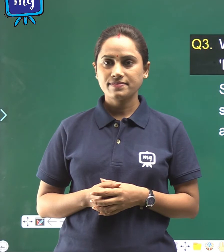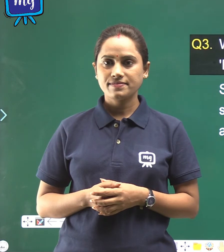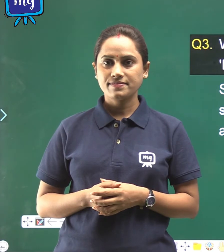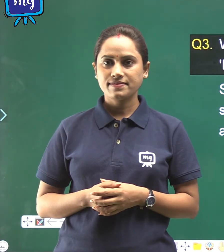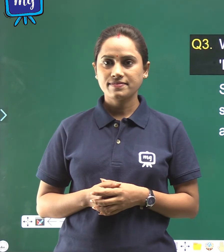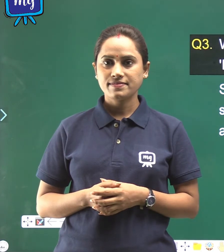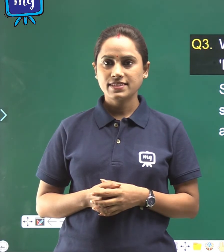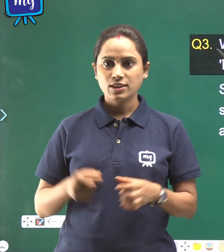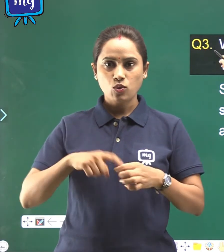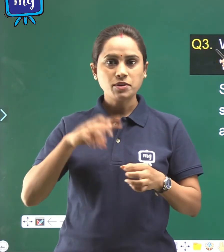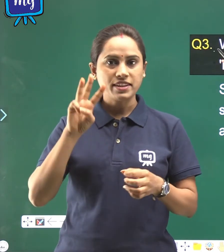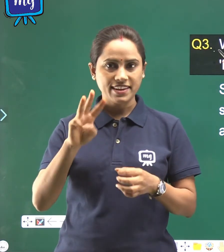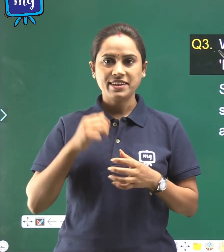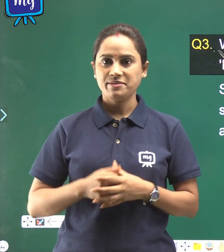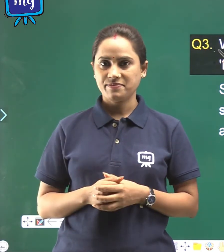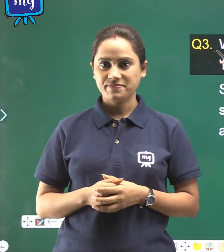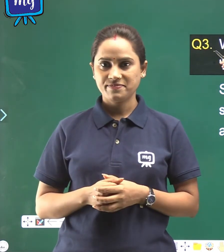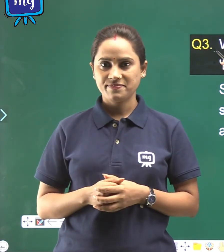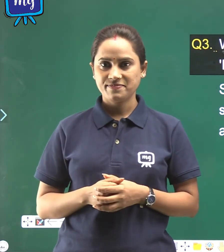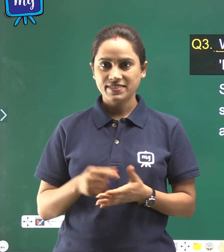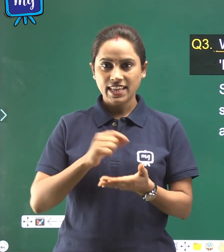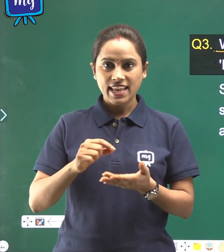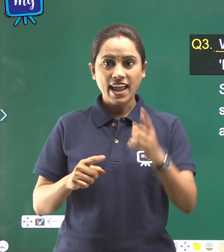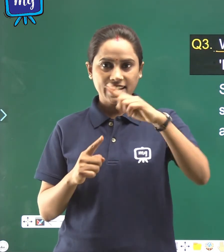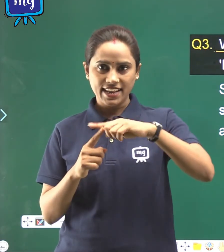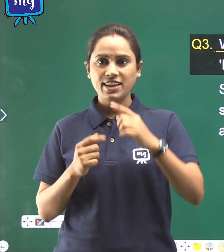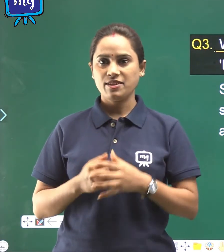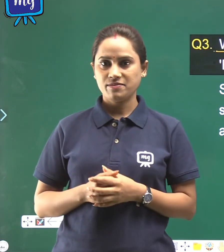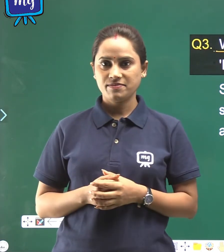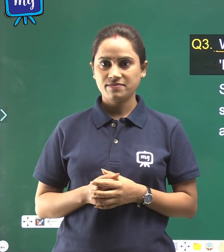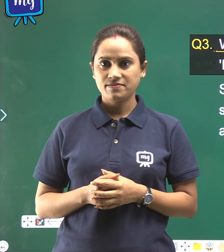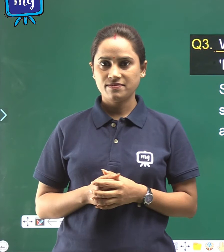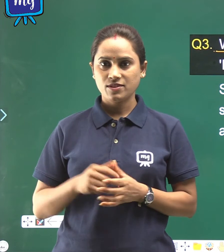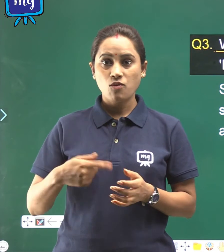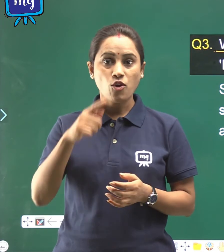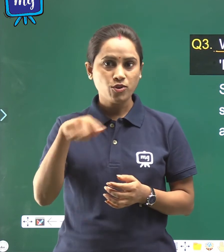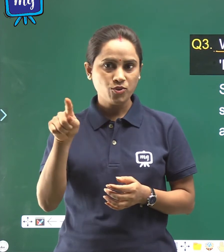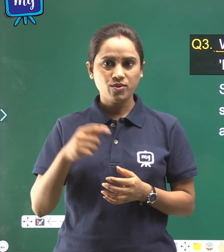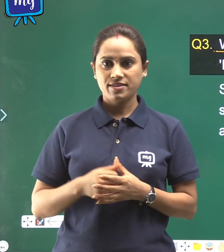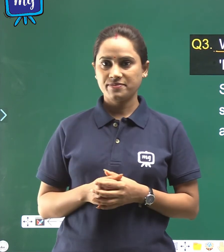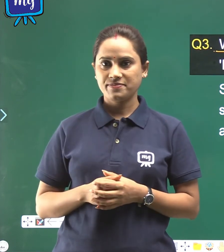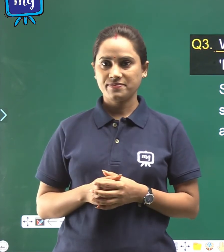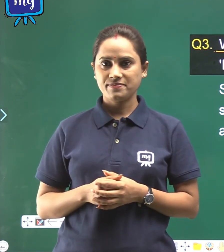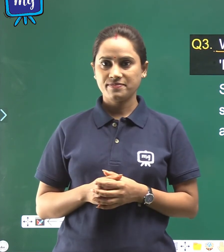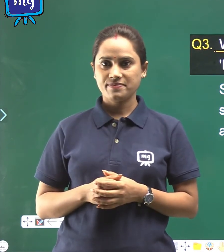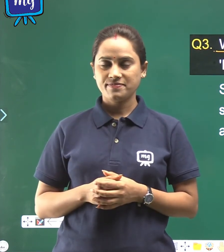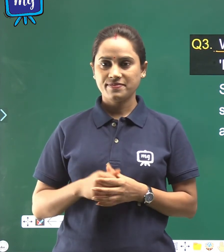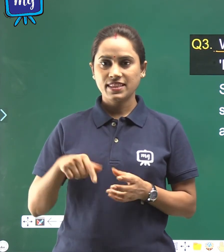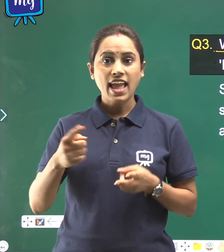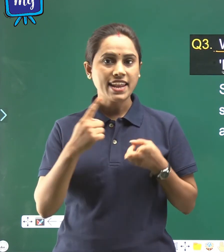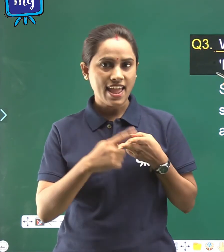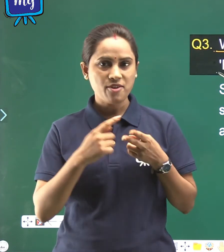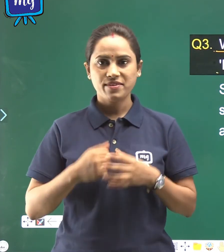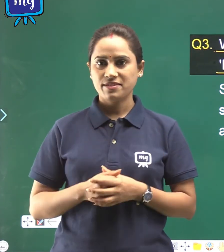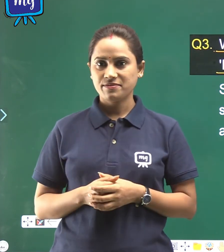Question number 3, write T for 2 and